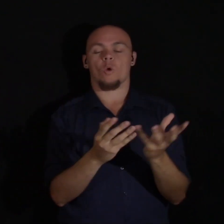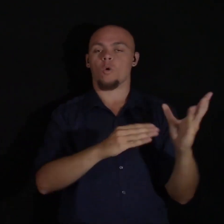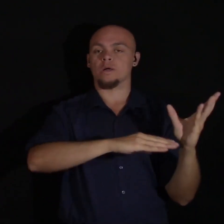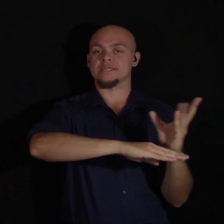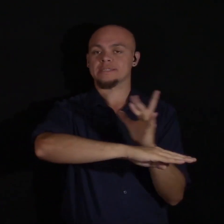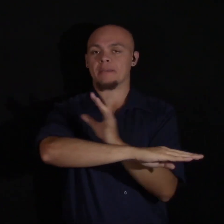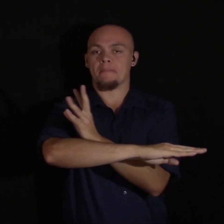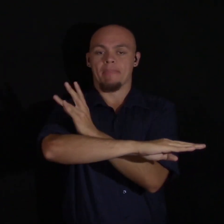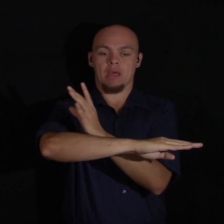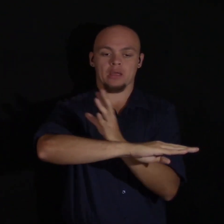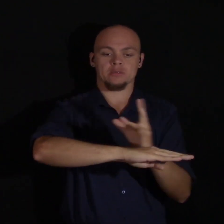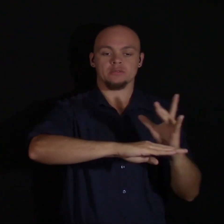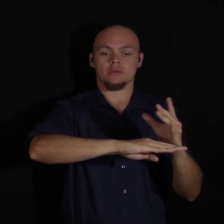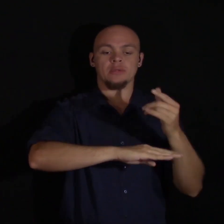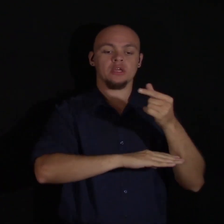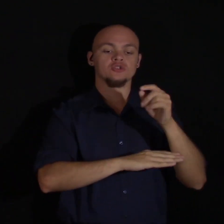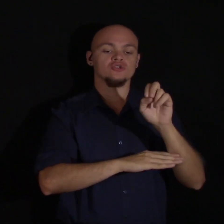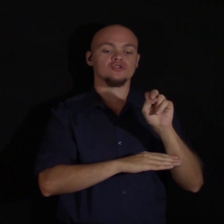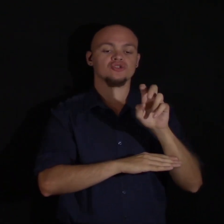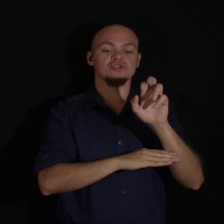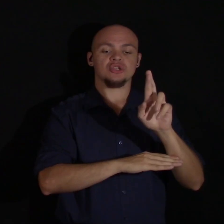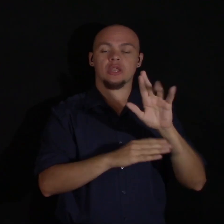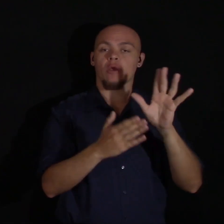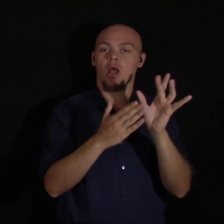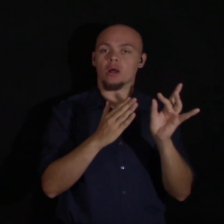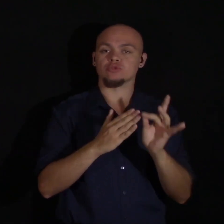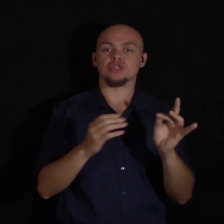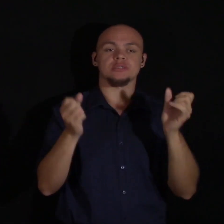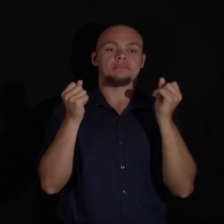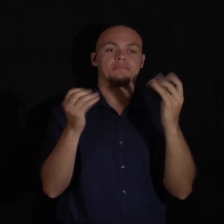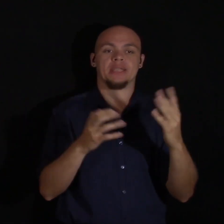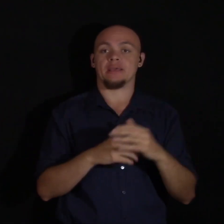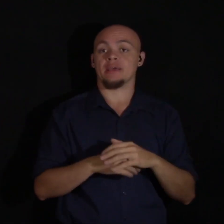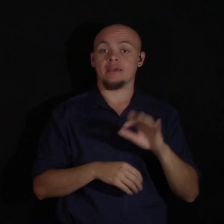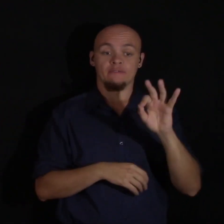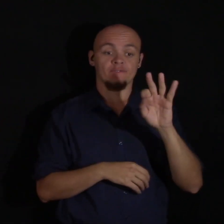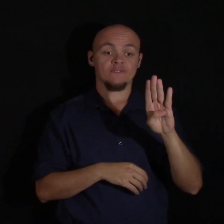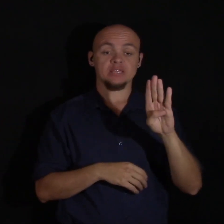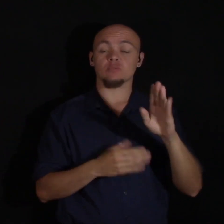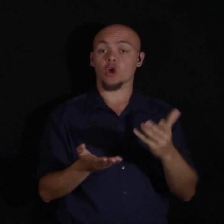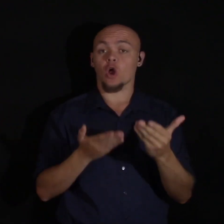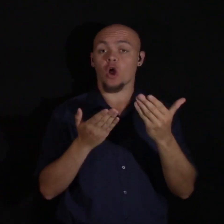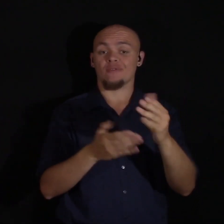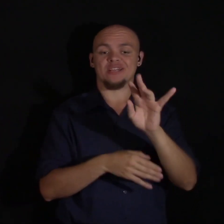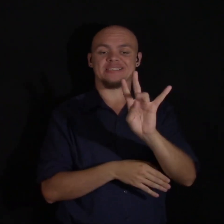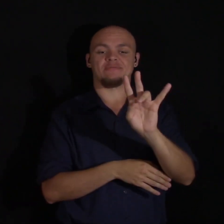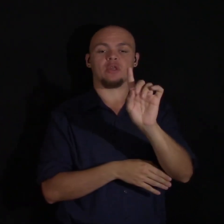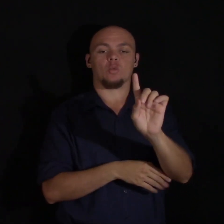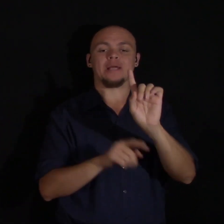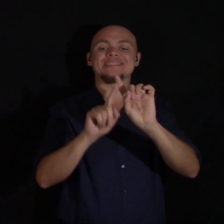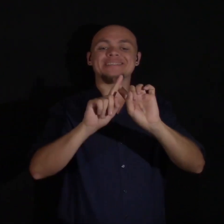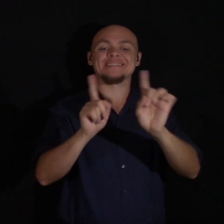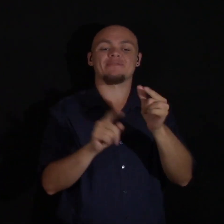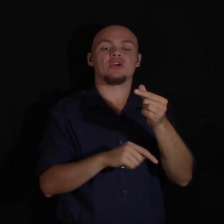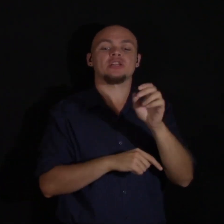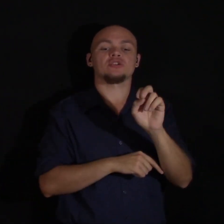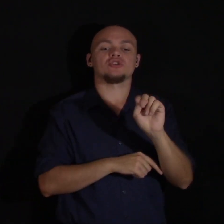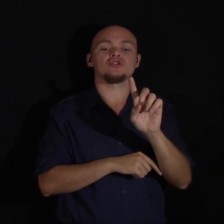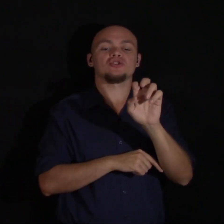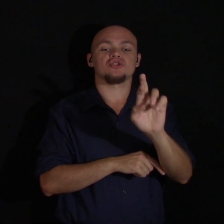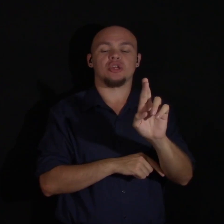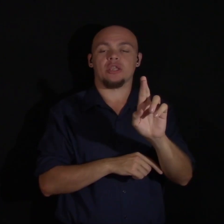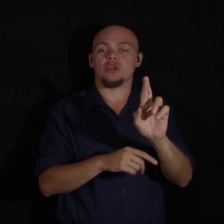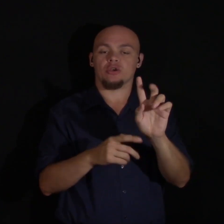There are so many different gender options. Facebook alone offers 71 different gender variants.